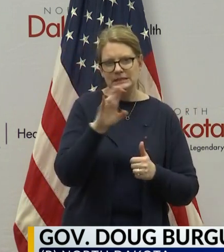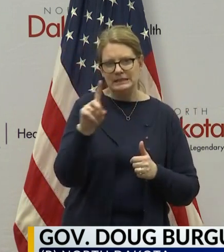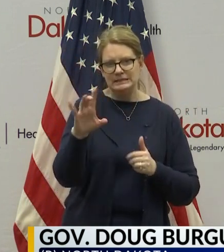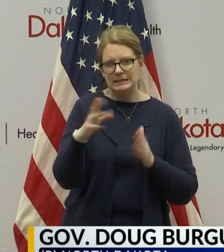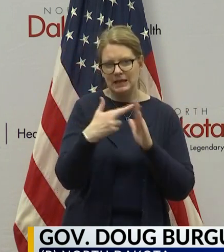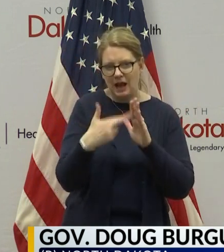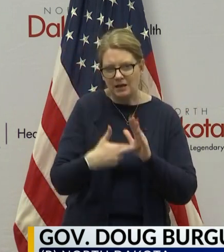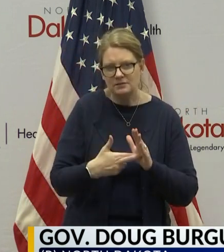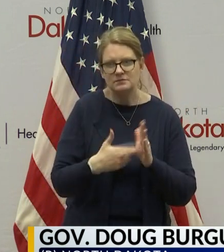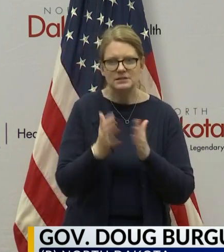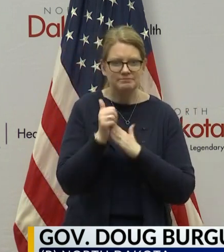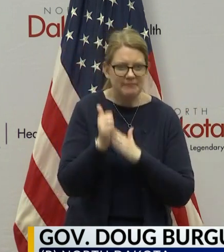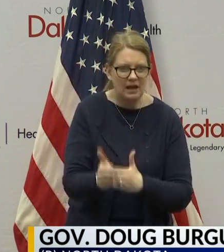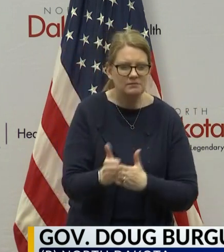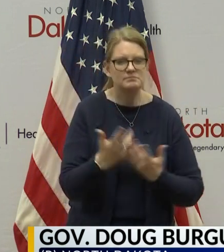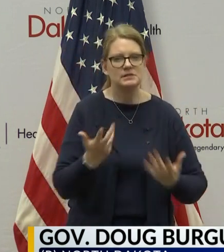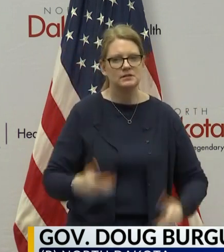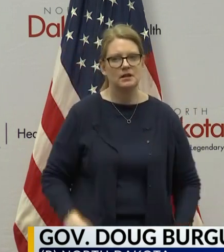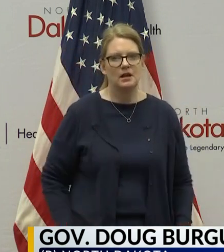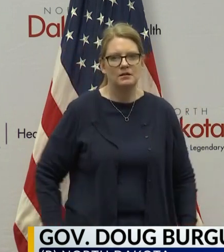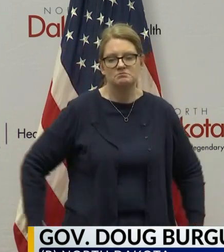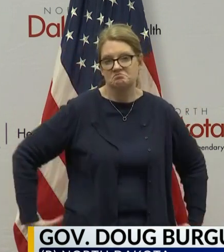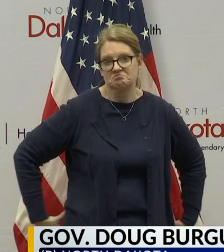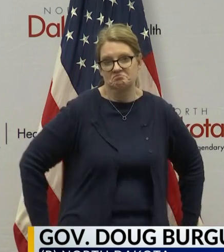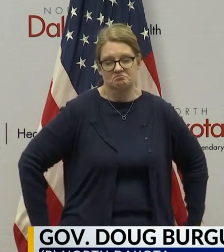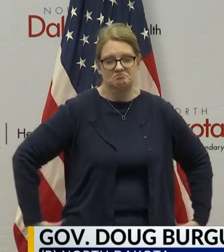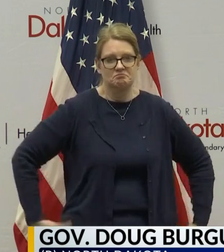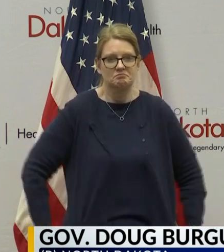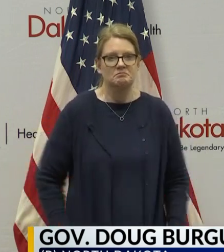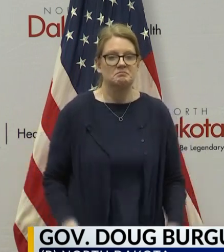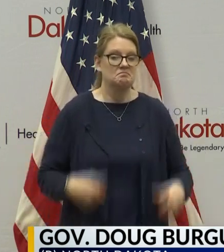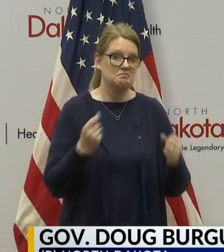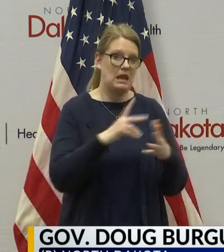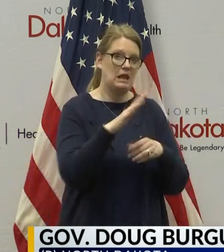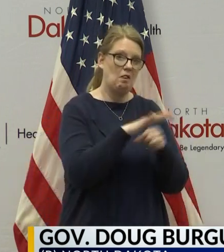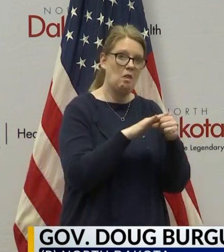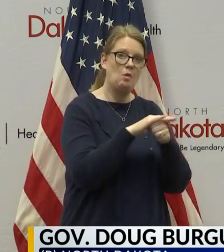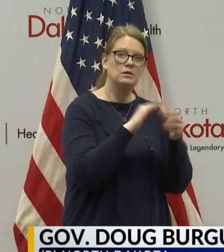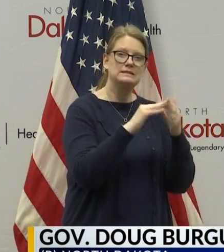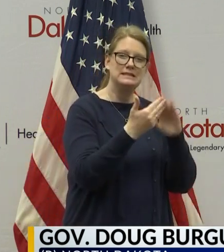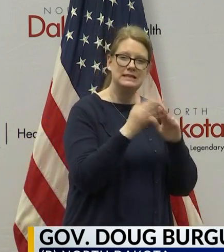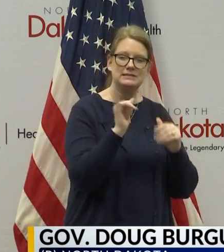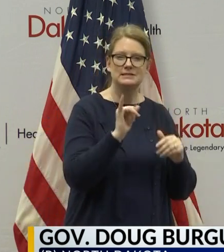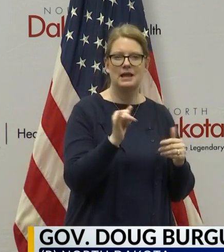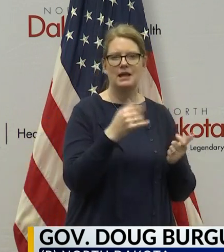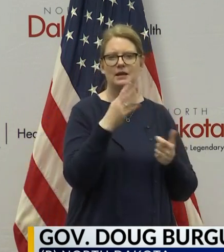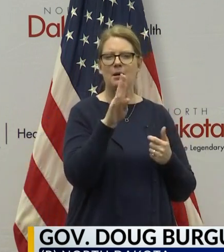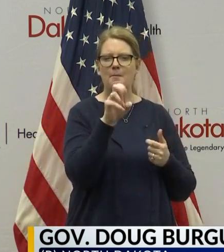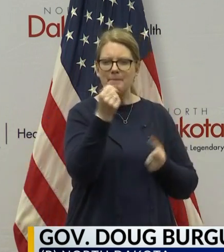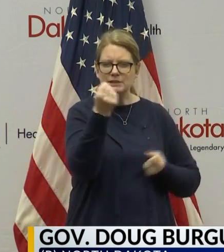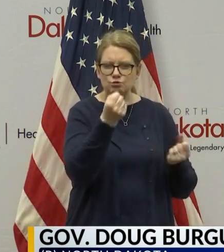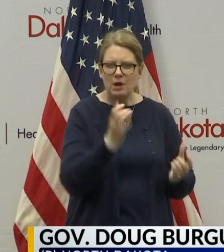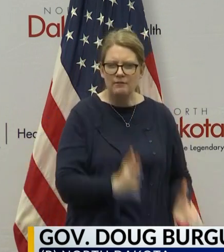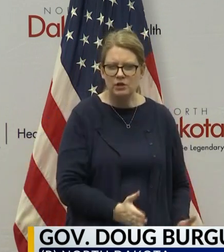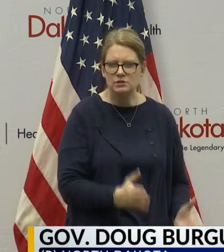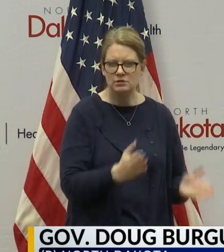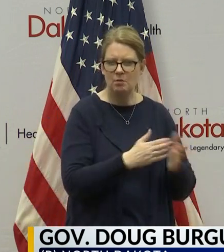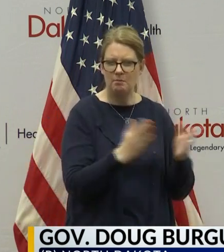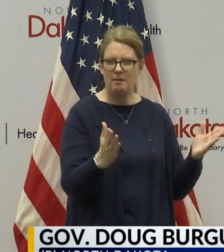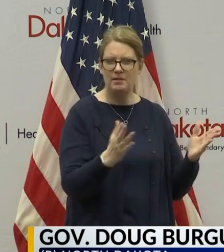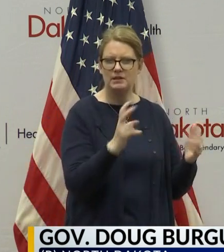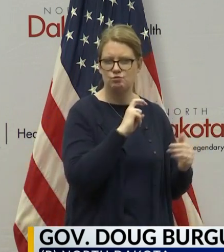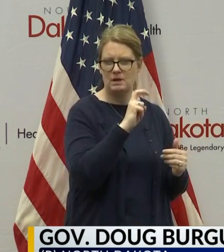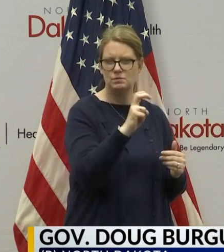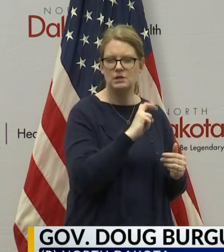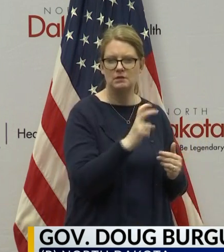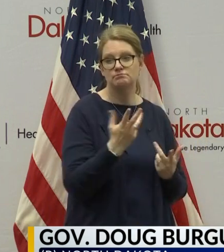We know that many local cities are taking this action, say, with bus drivers, driving public transportation. You